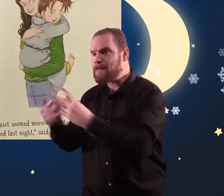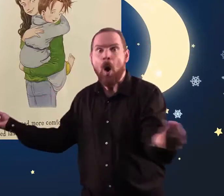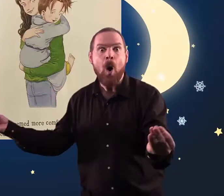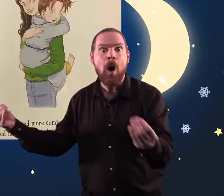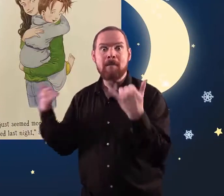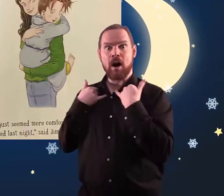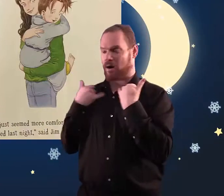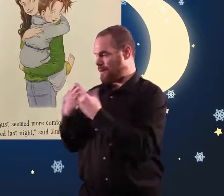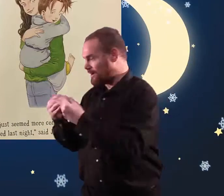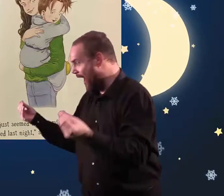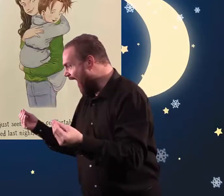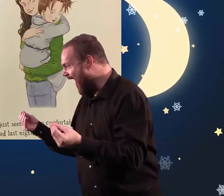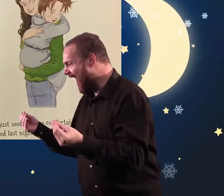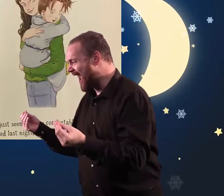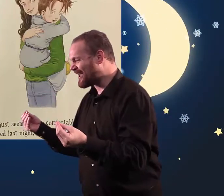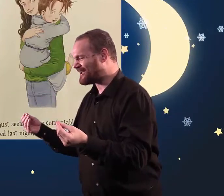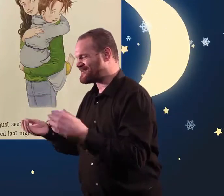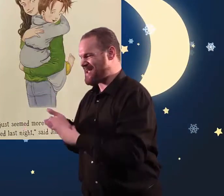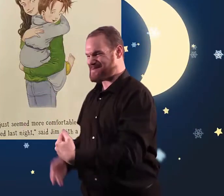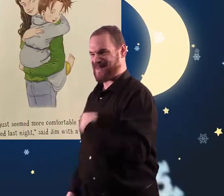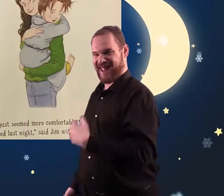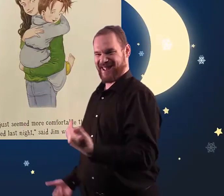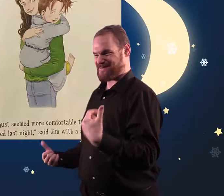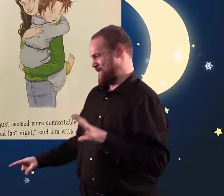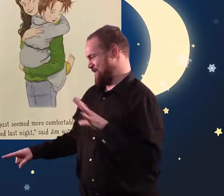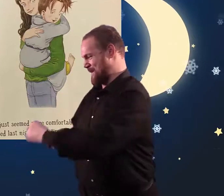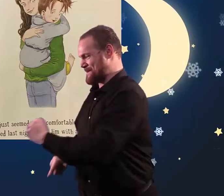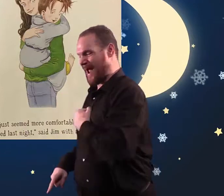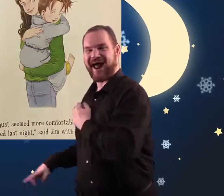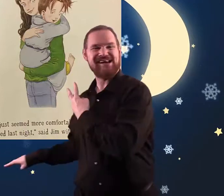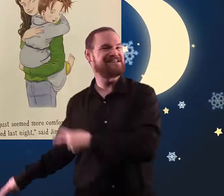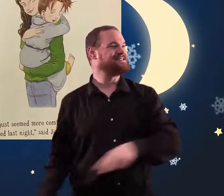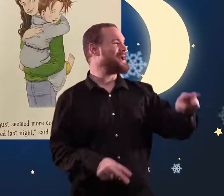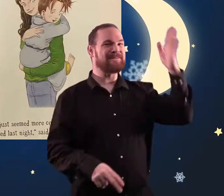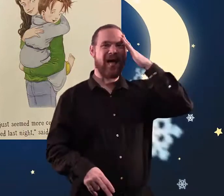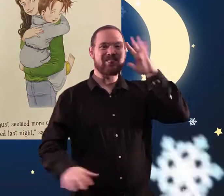It just seemed more comfortable than my bed last night, said Jim with a smile.